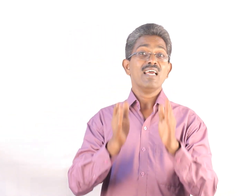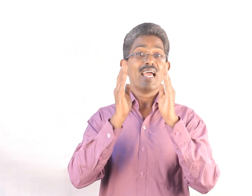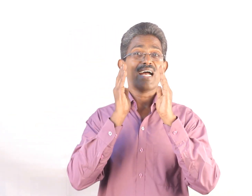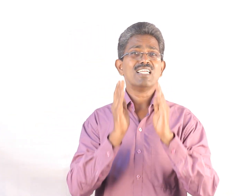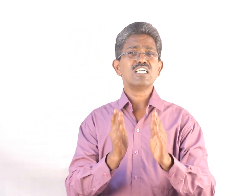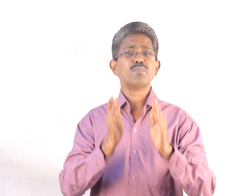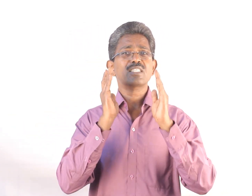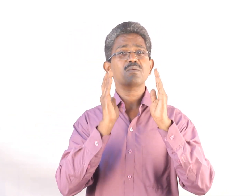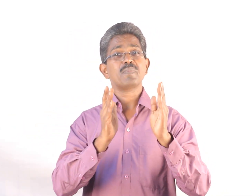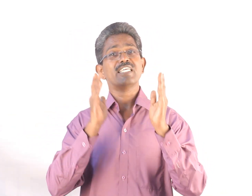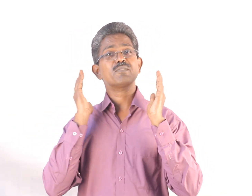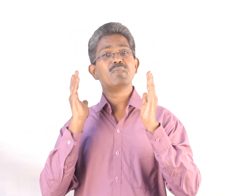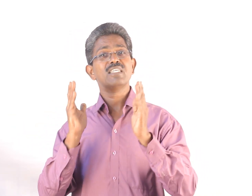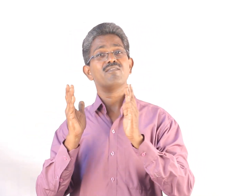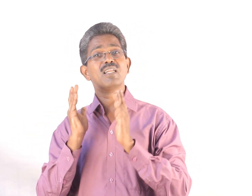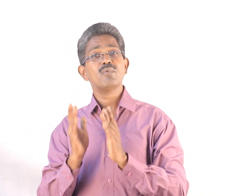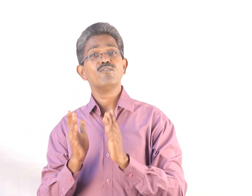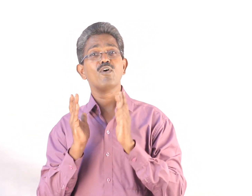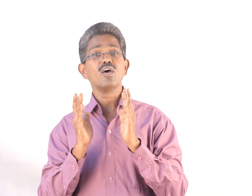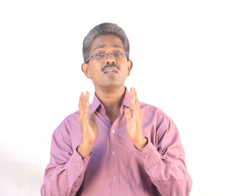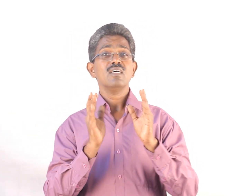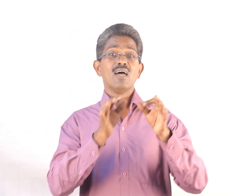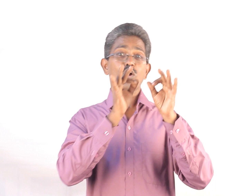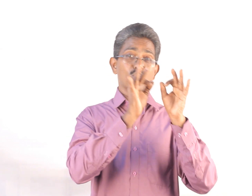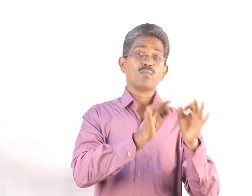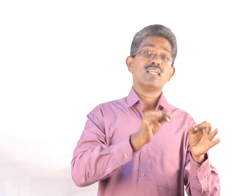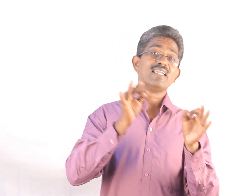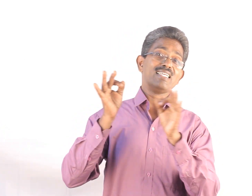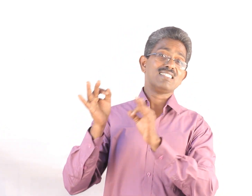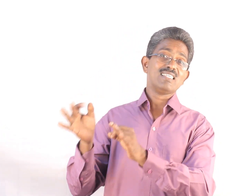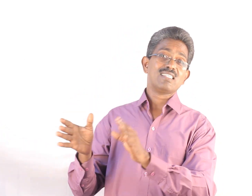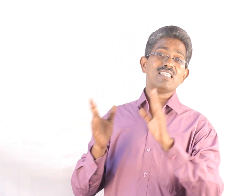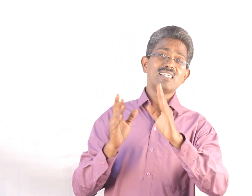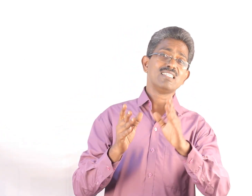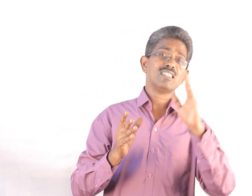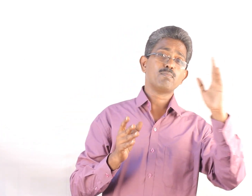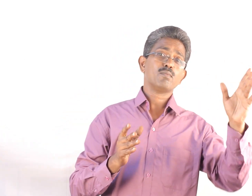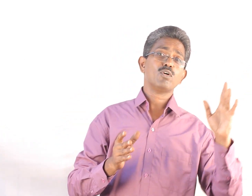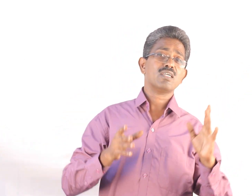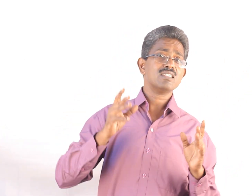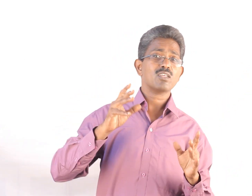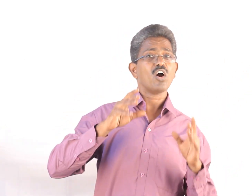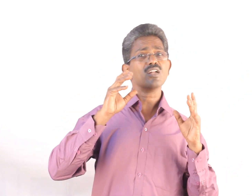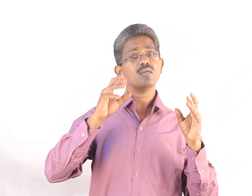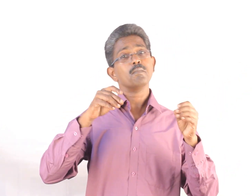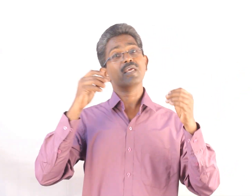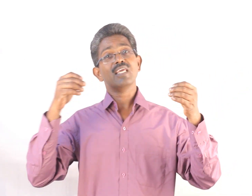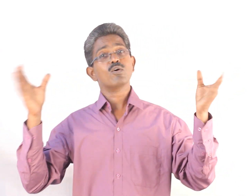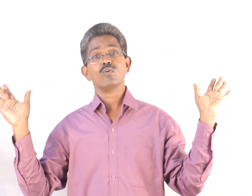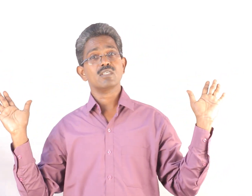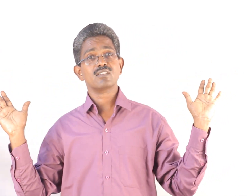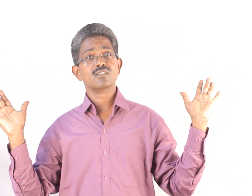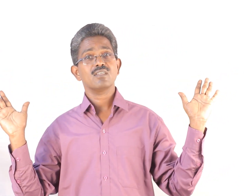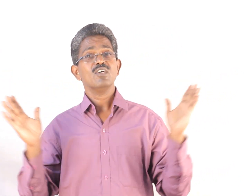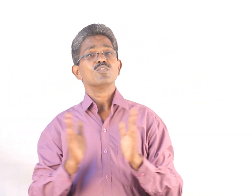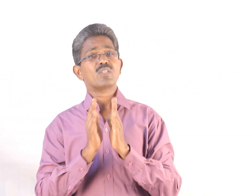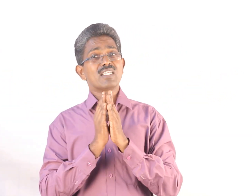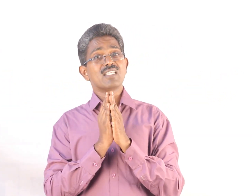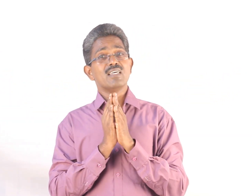a hundred percent placement available for automobile engineers. So either it is diploma holders or V holders. So there is